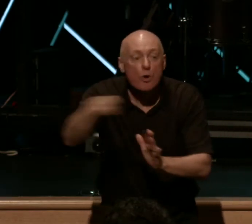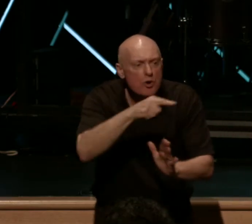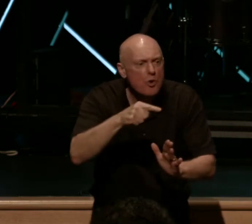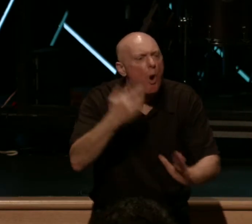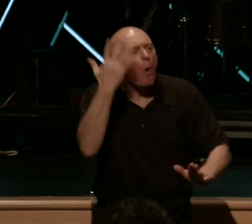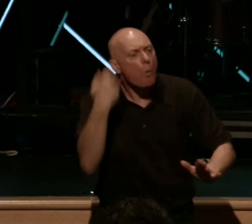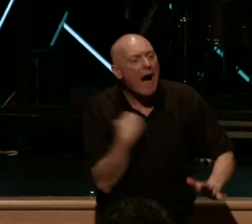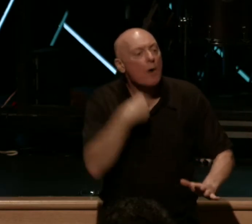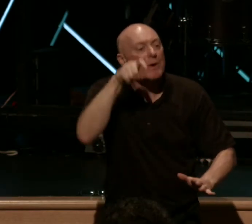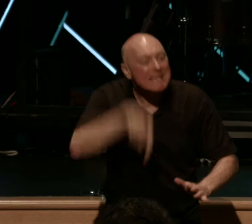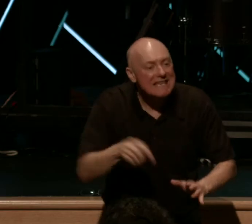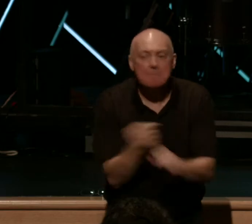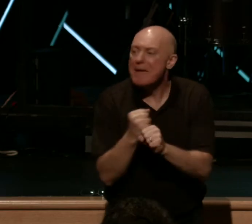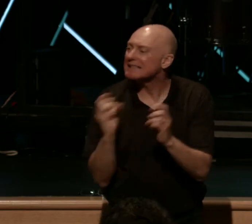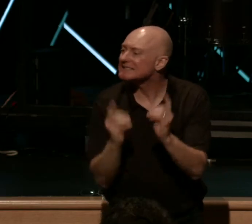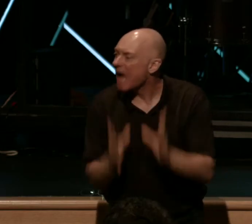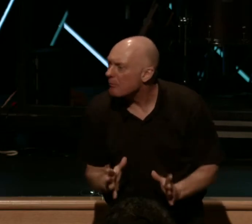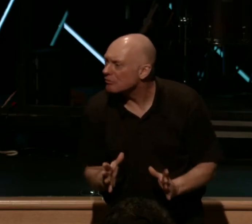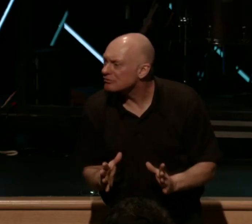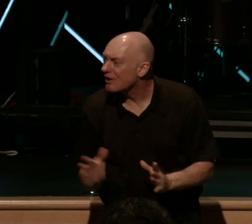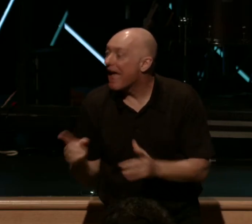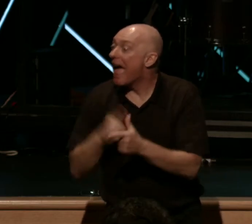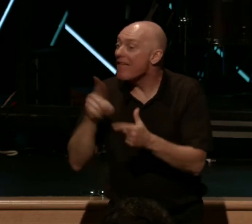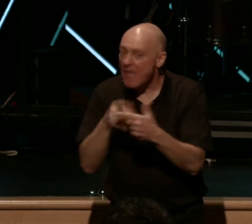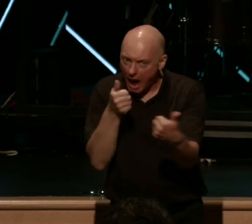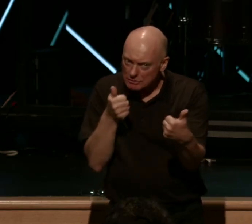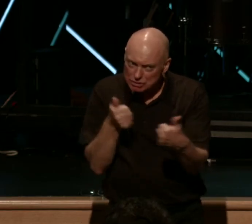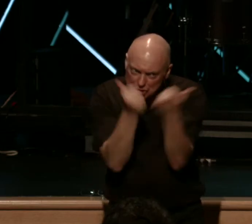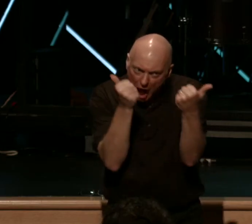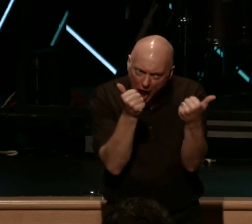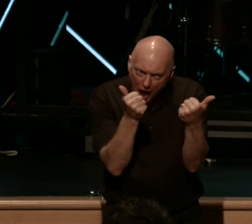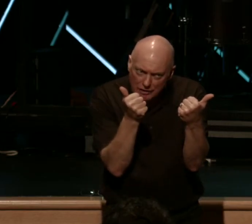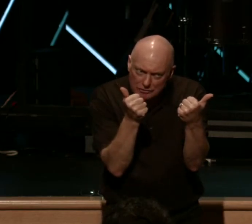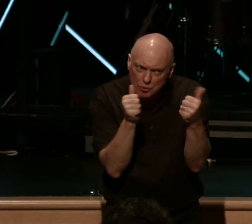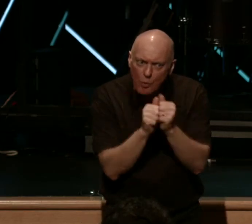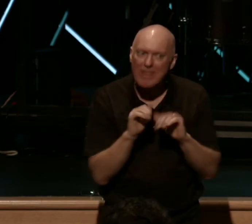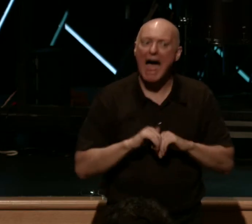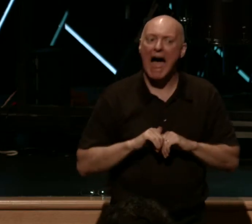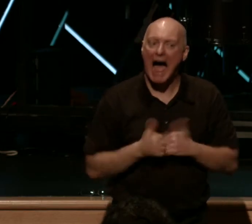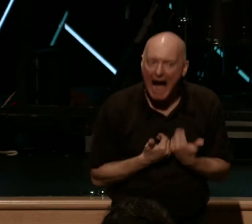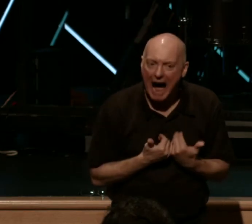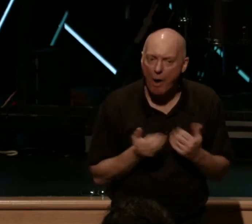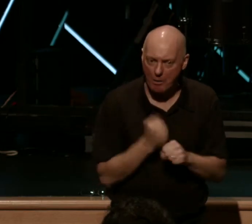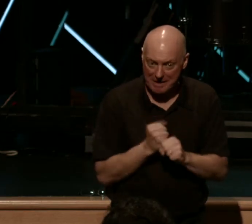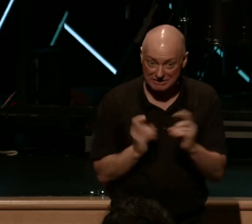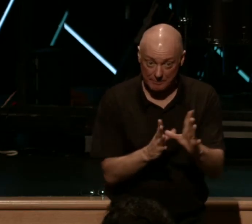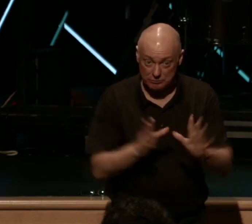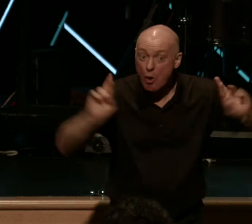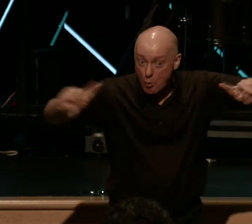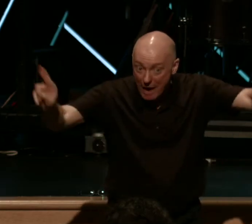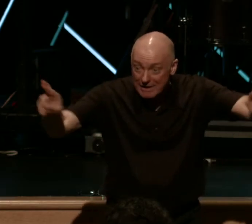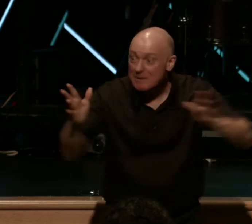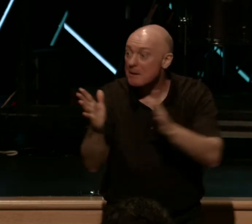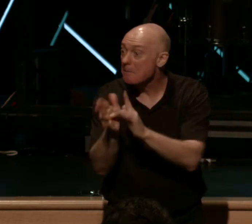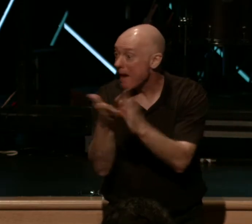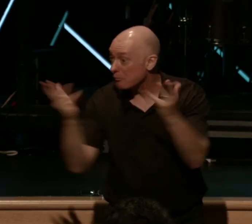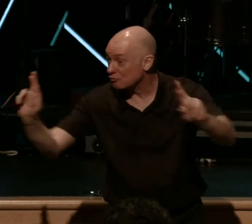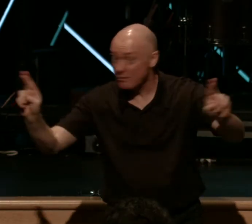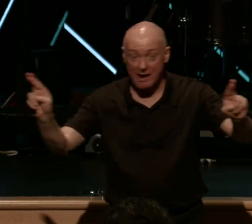we need to make disciples. And then I'm going to challenge us with the how in making disciples. So if you have your Bibles and you're at Matthew